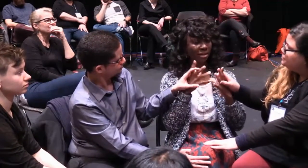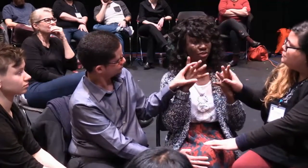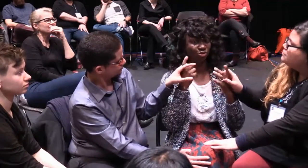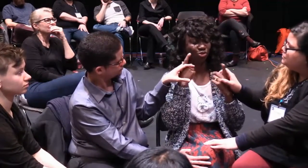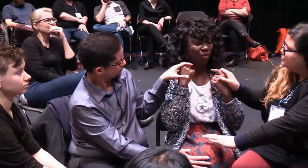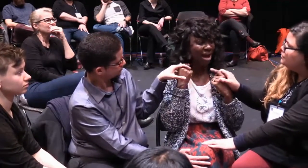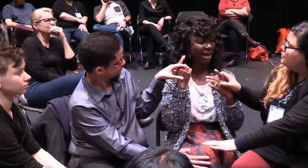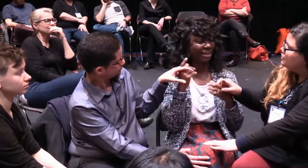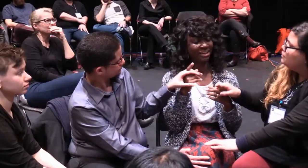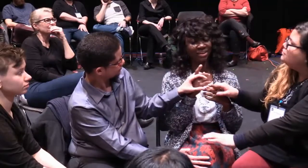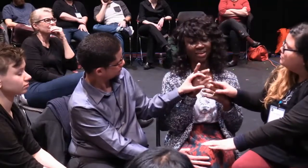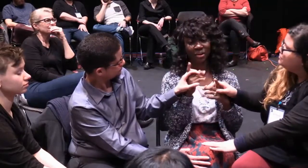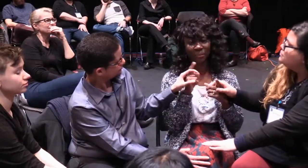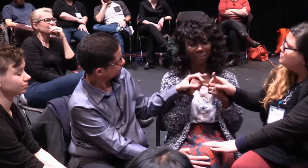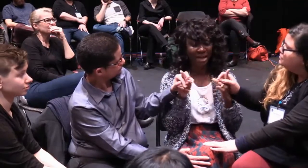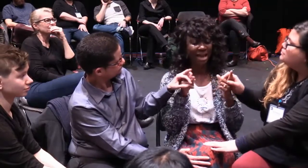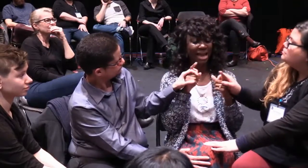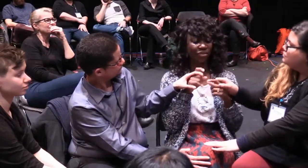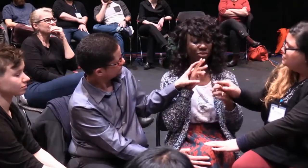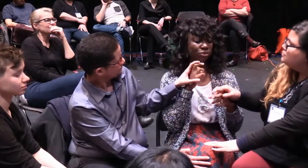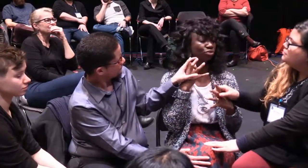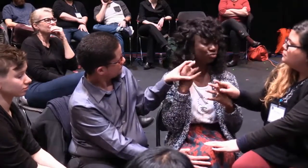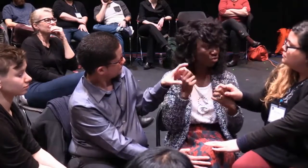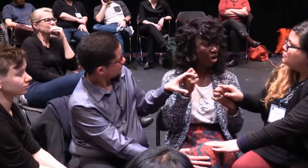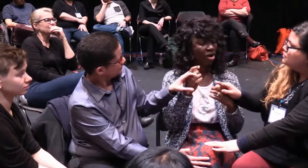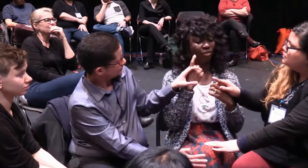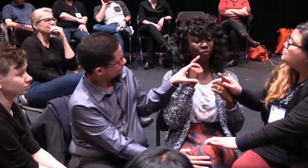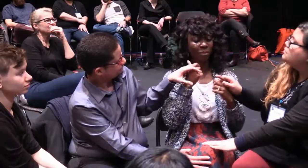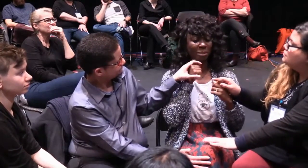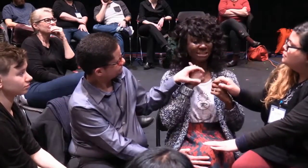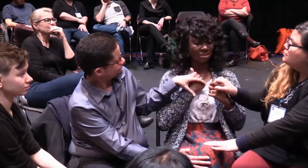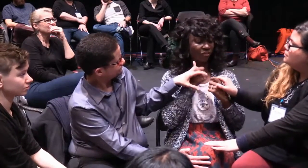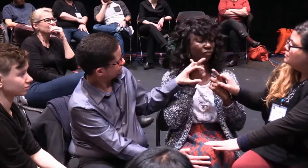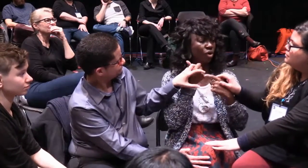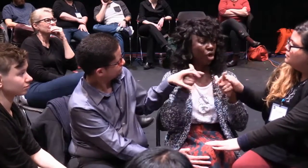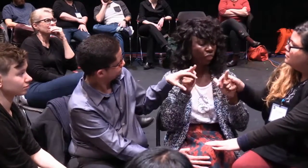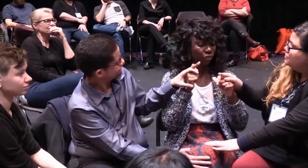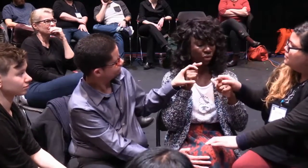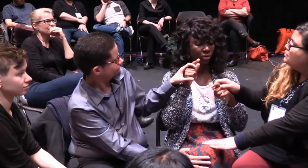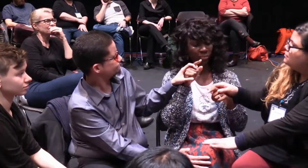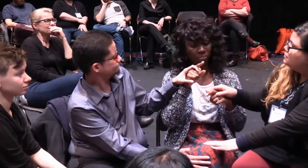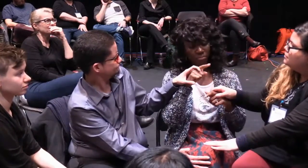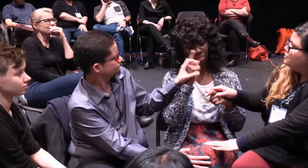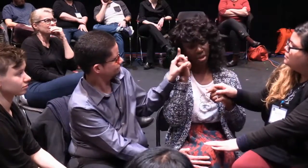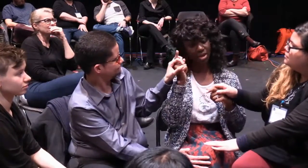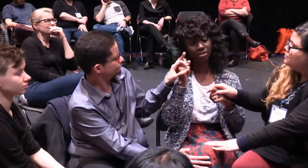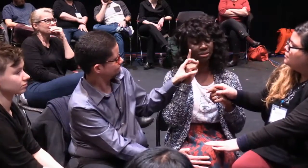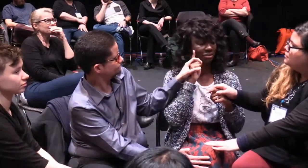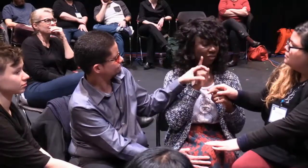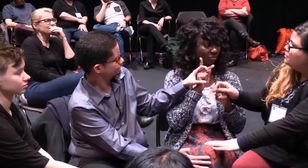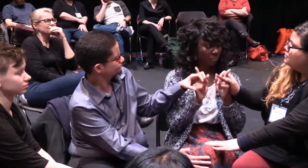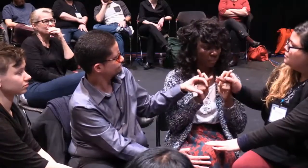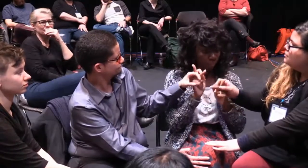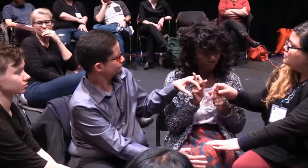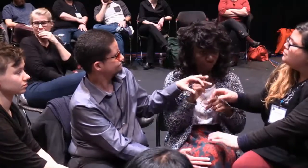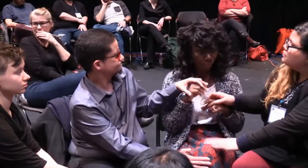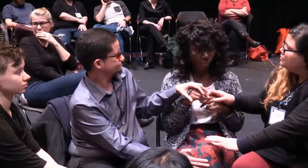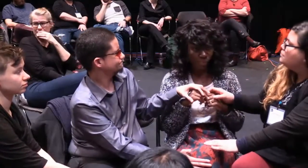get tired. And it does make you feel like crying. But you have to be strong. You have to keep going. Not just for